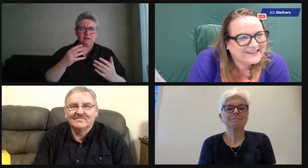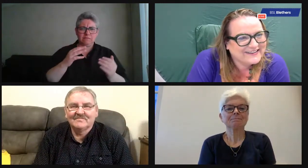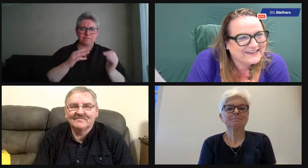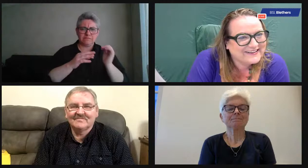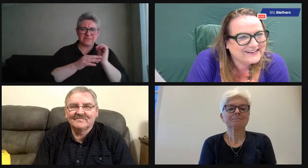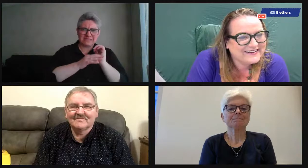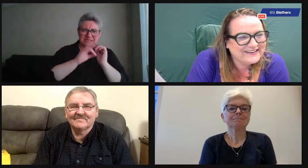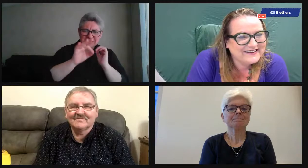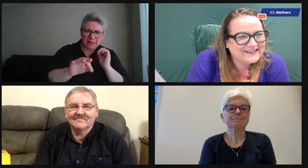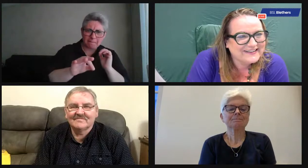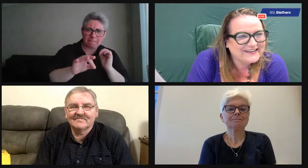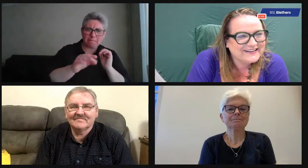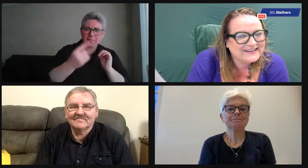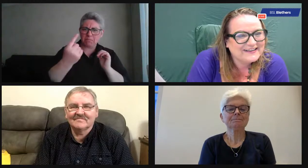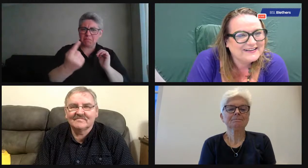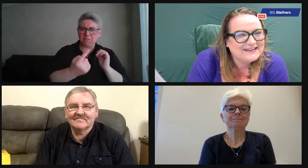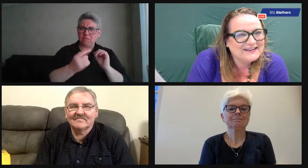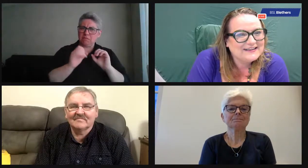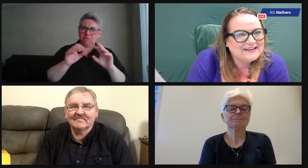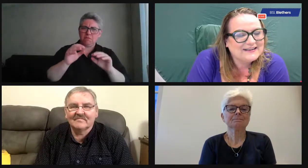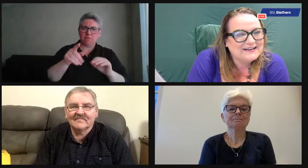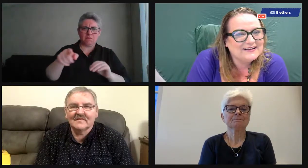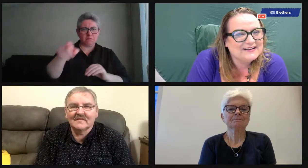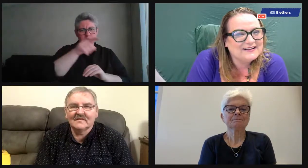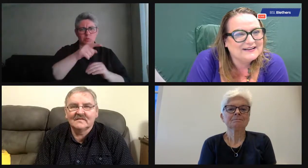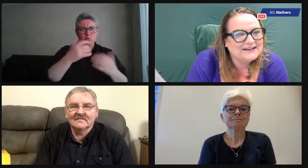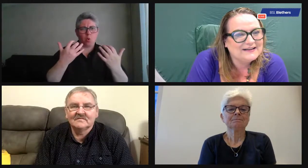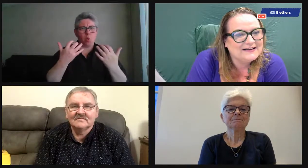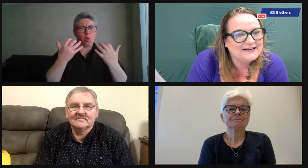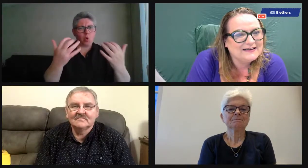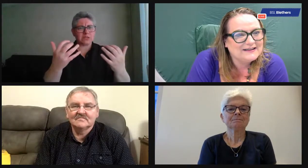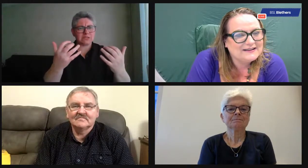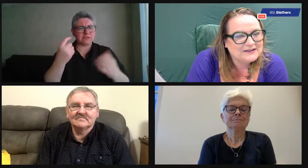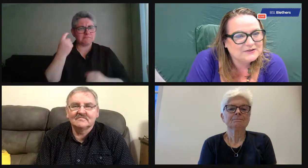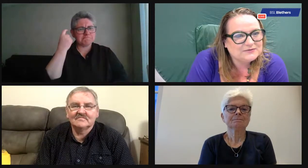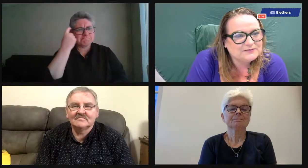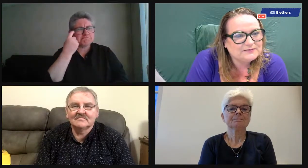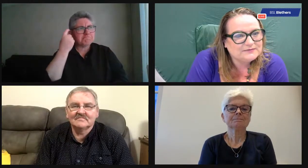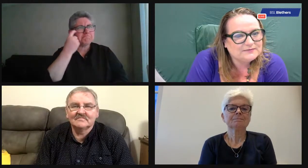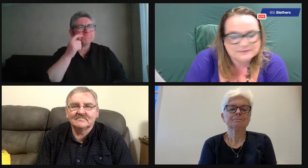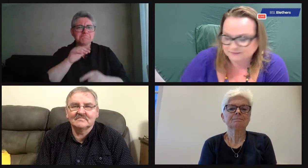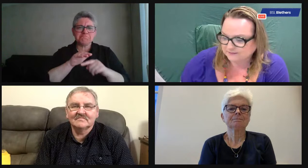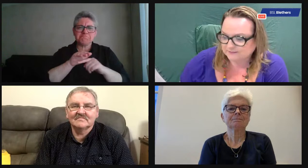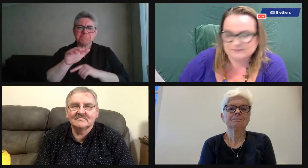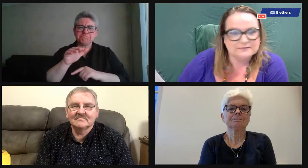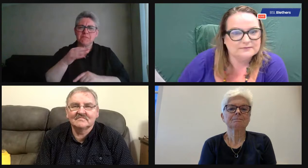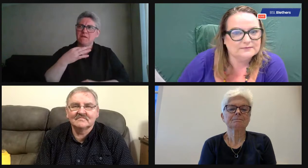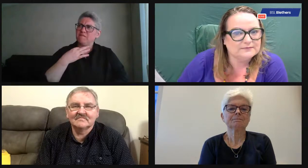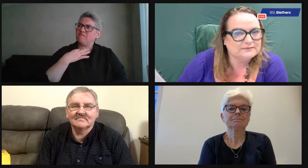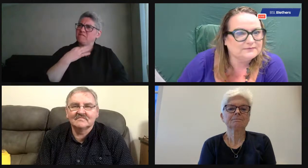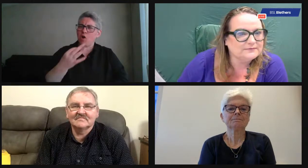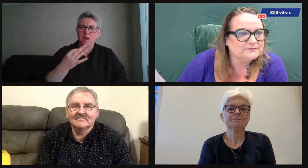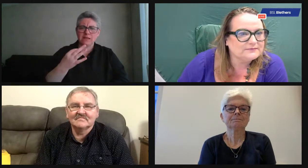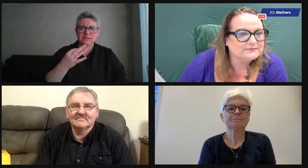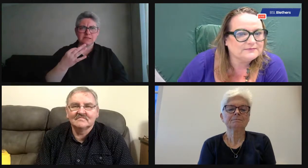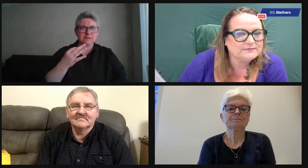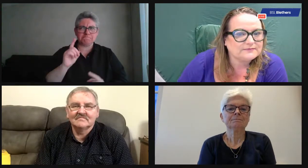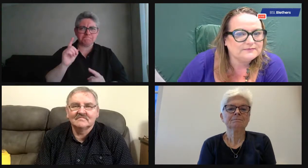And do we have any tips for people at home who might be thinking about volunteering in the future?